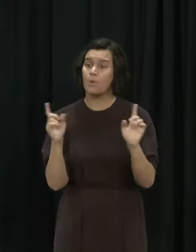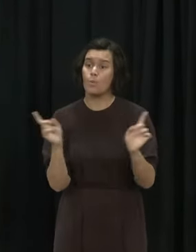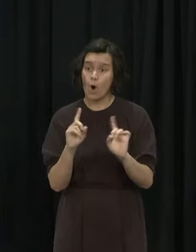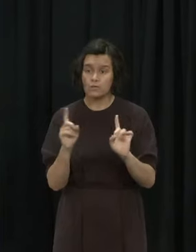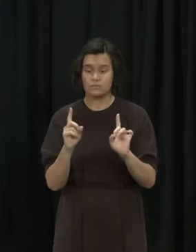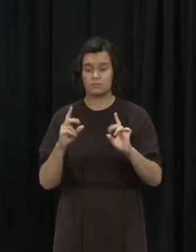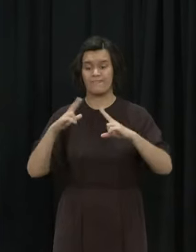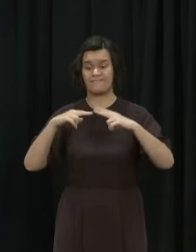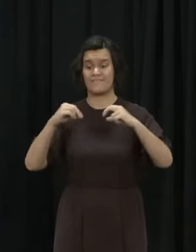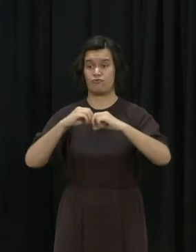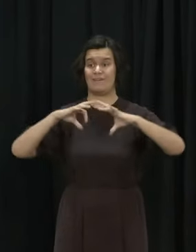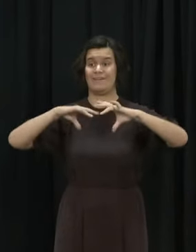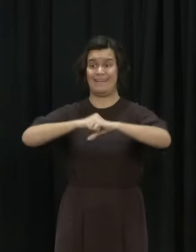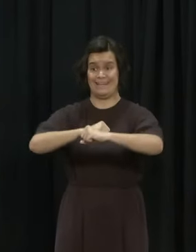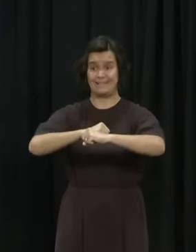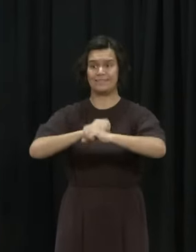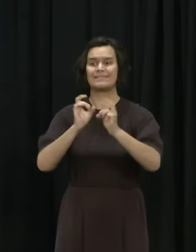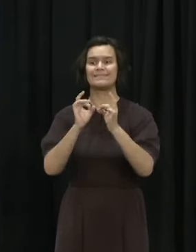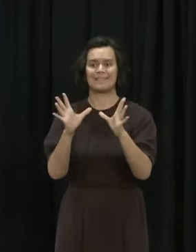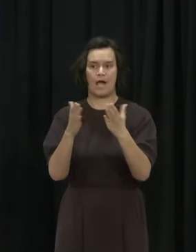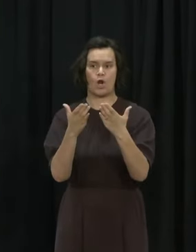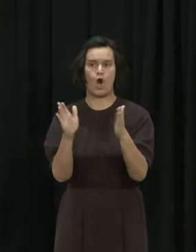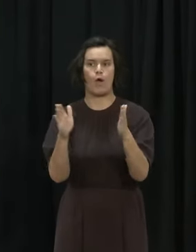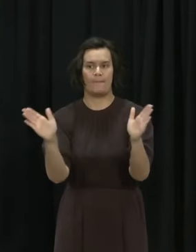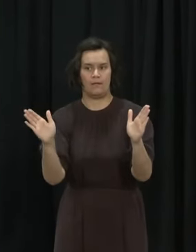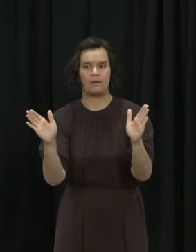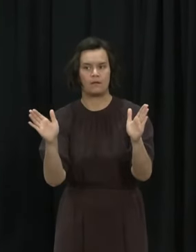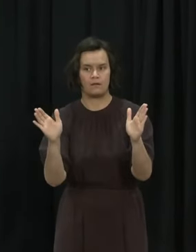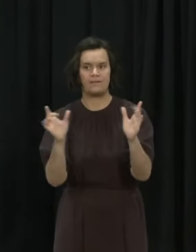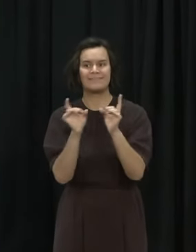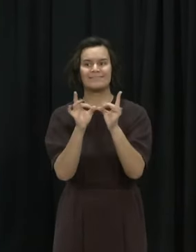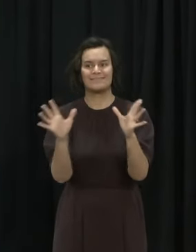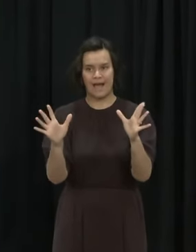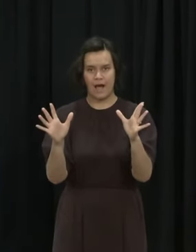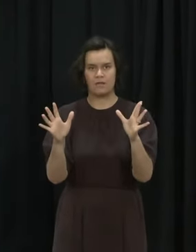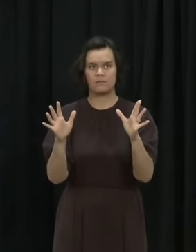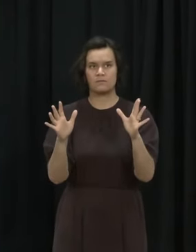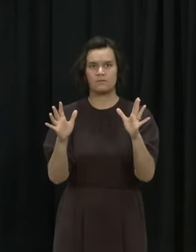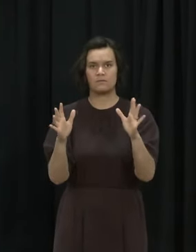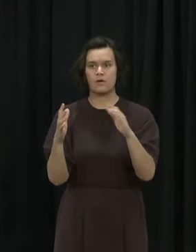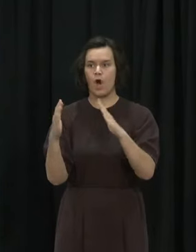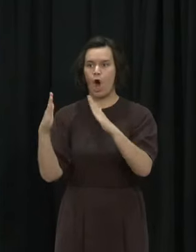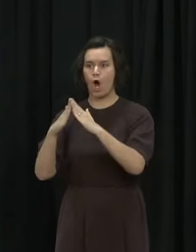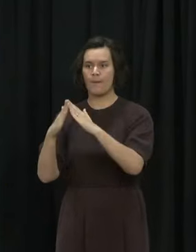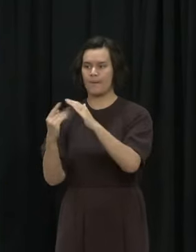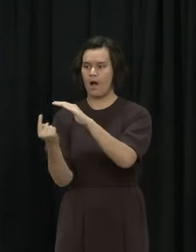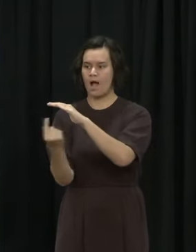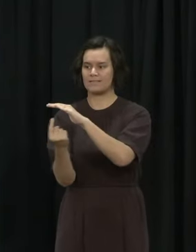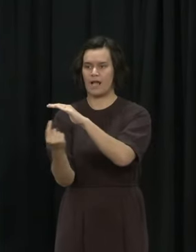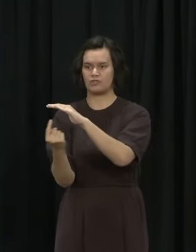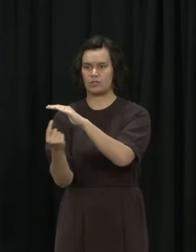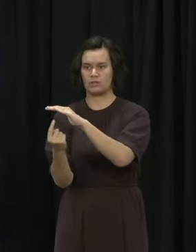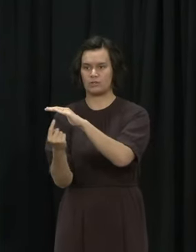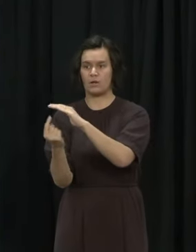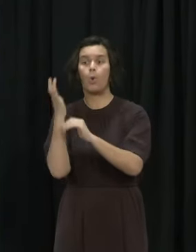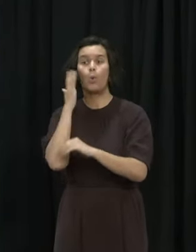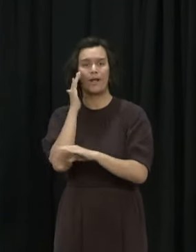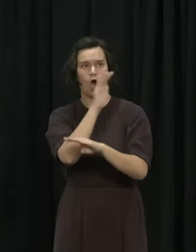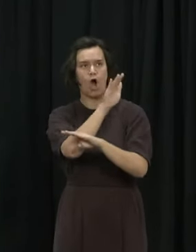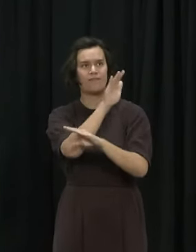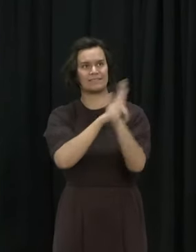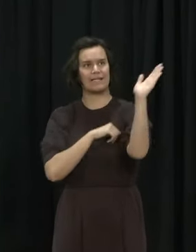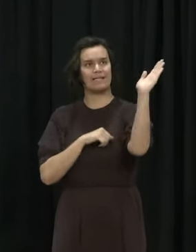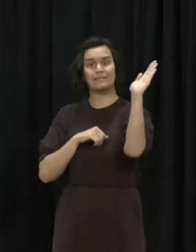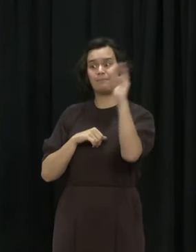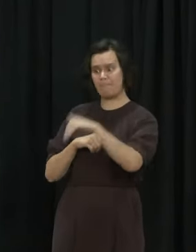that end of February target to be able to have self-isolation in the first instance we want to get to the point where we can